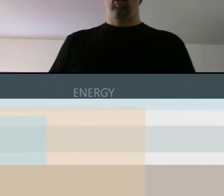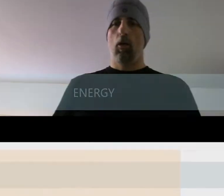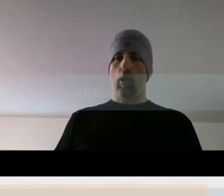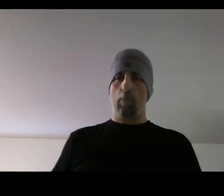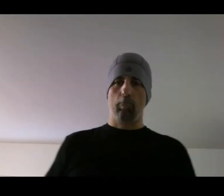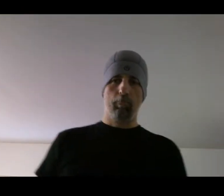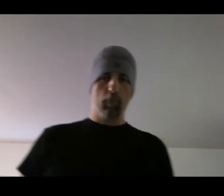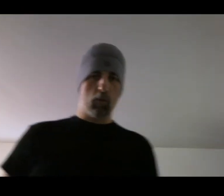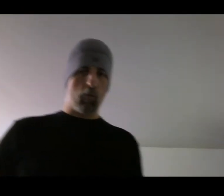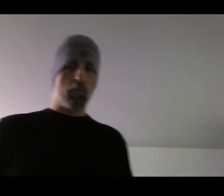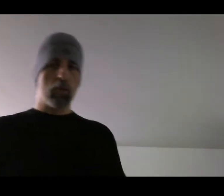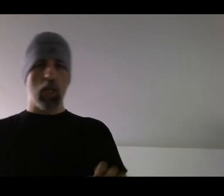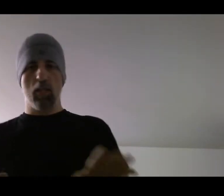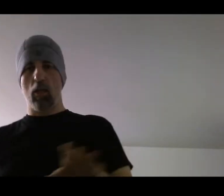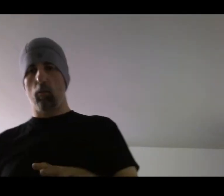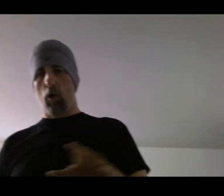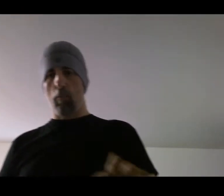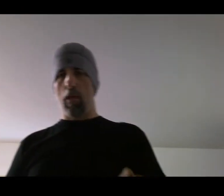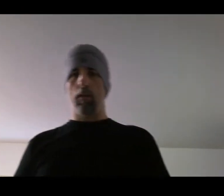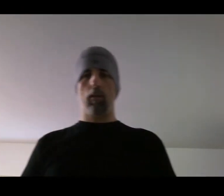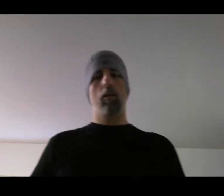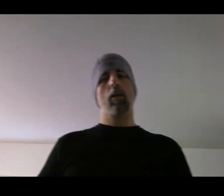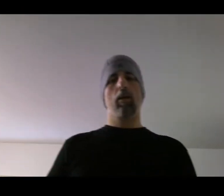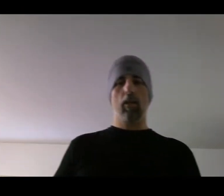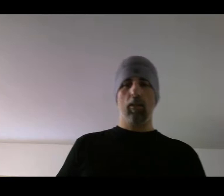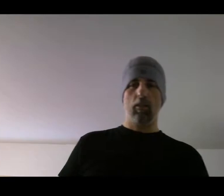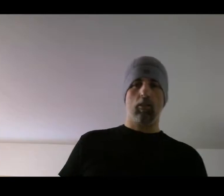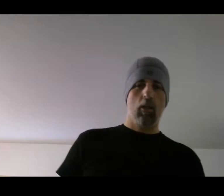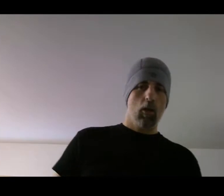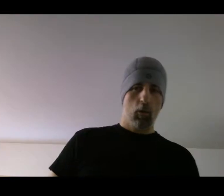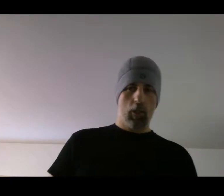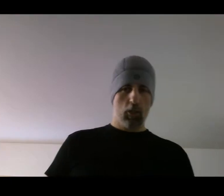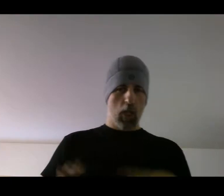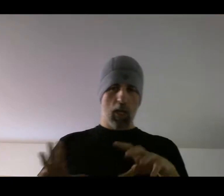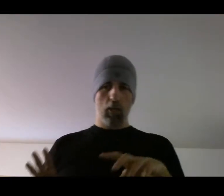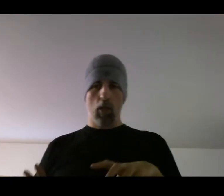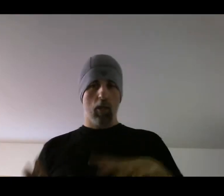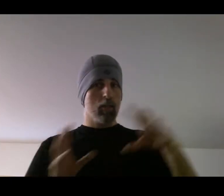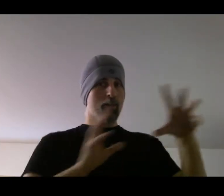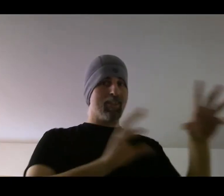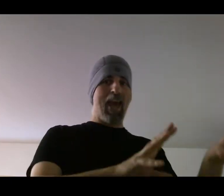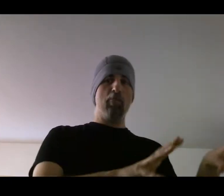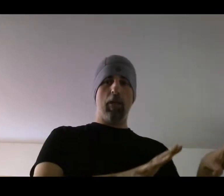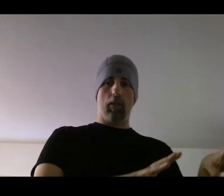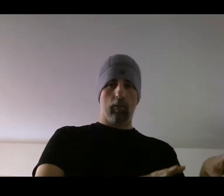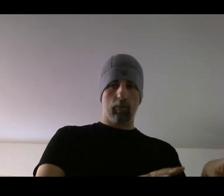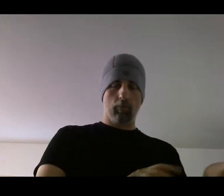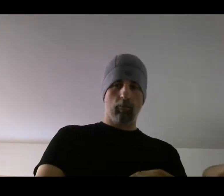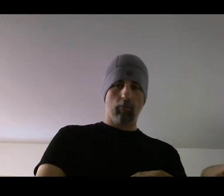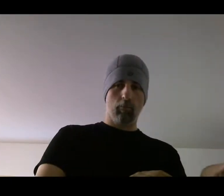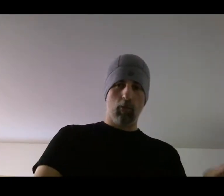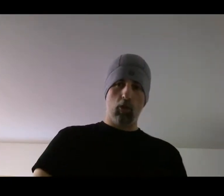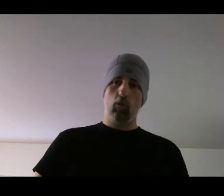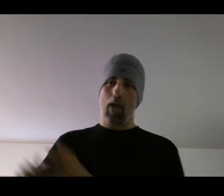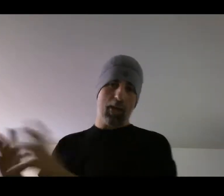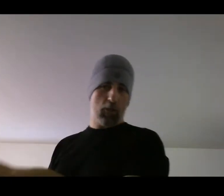Okay, so the first change I would want to make is we're going to change stamina to energy